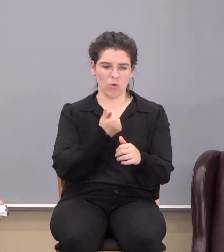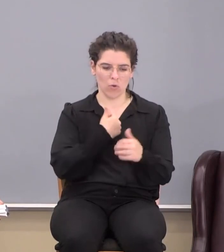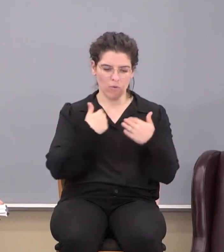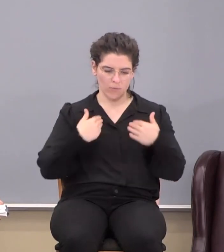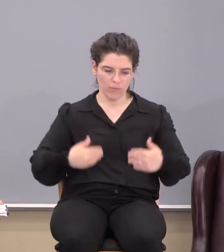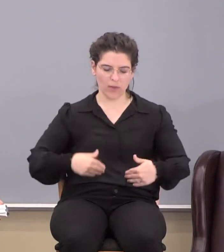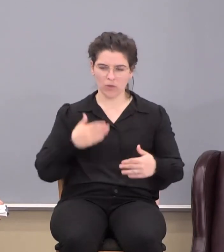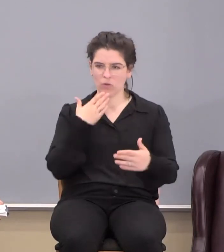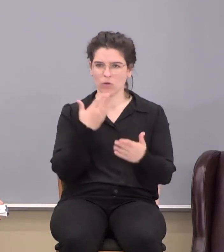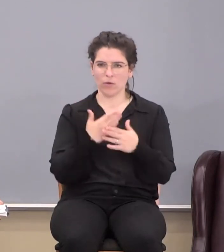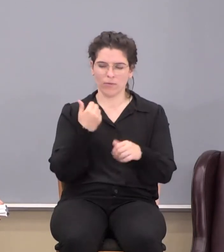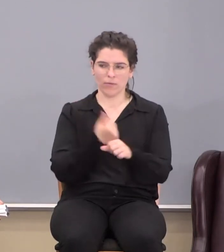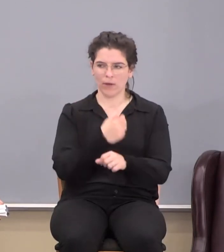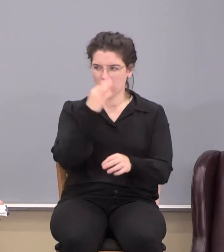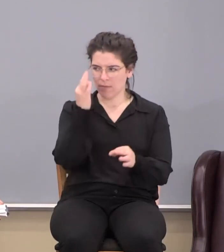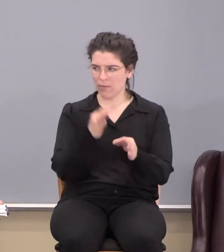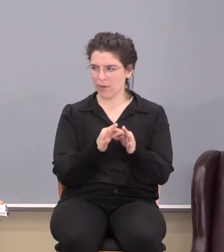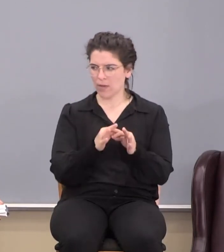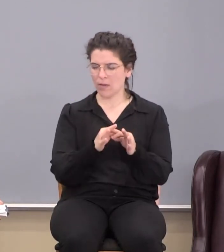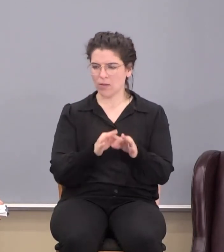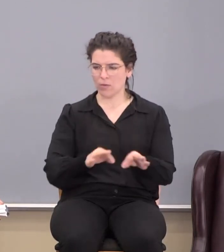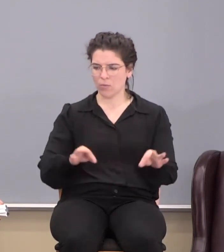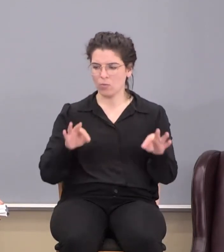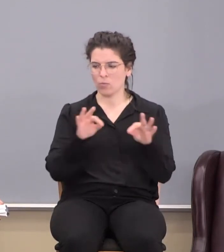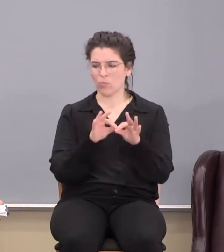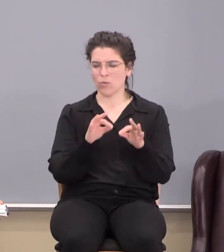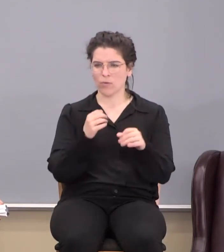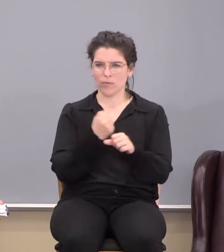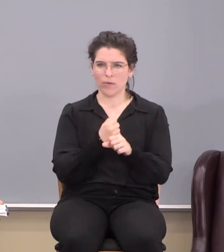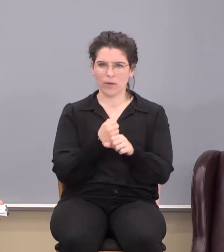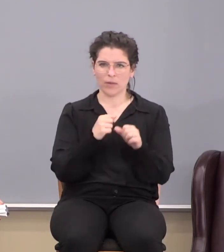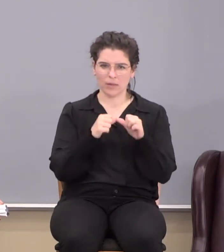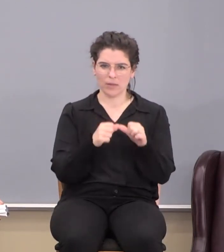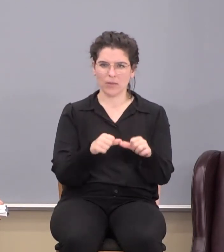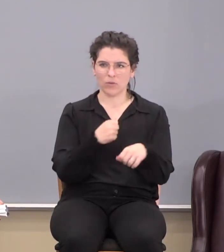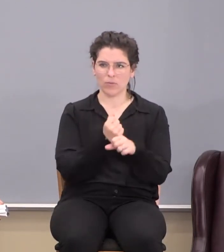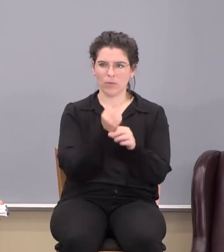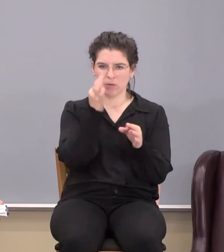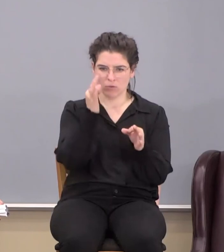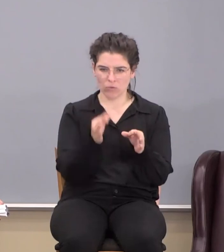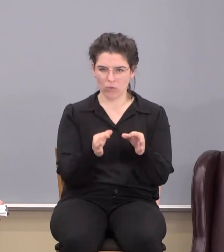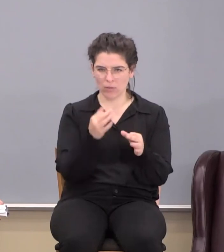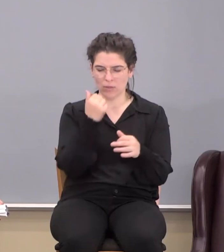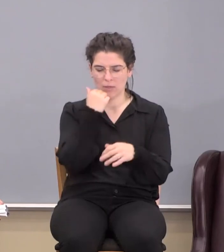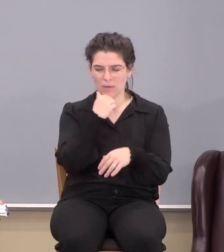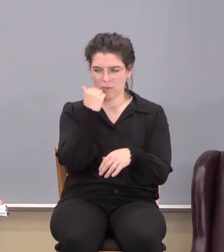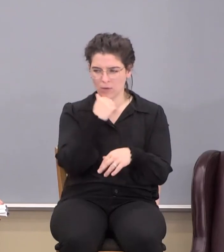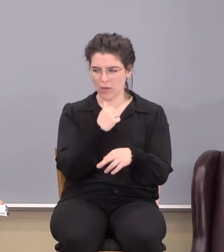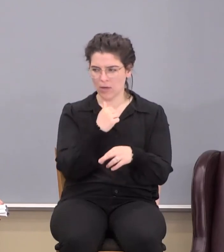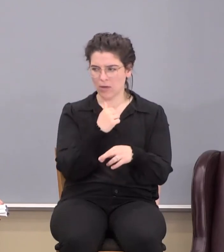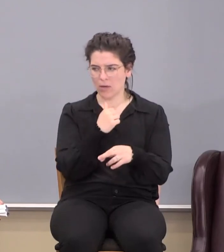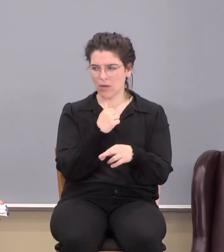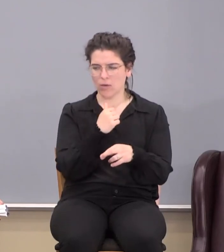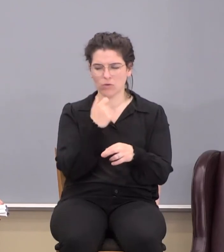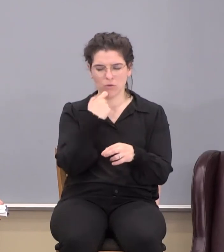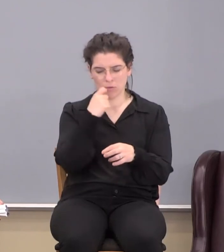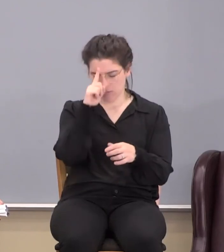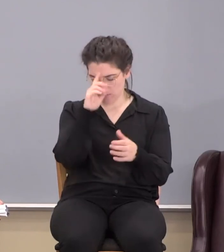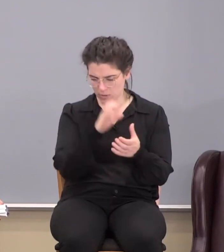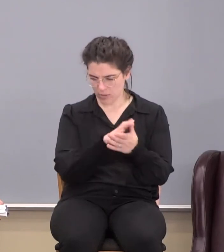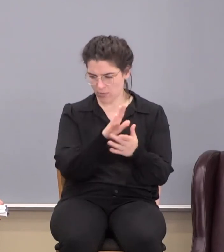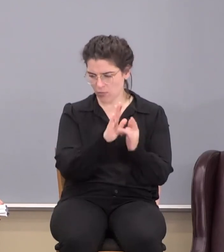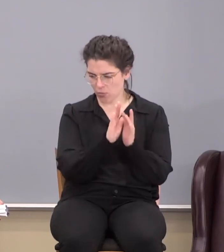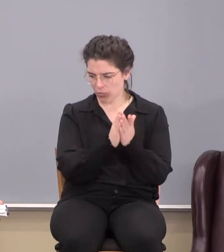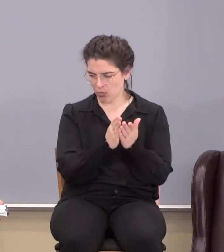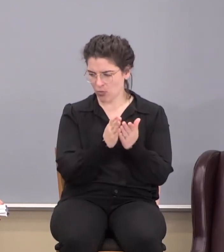That good fight of faith. The fight worth fighting the fight to continue to make the choice every day just to believe your word.